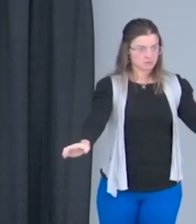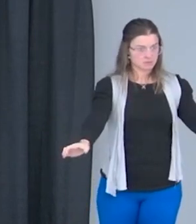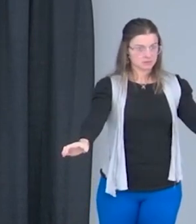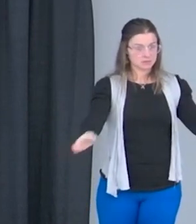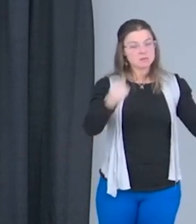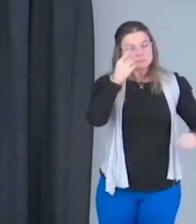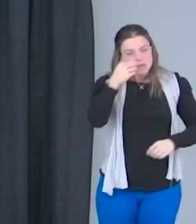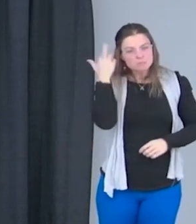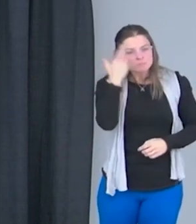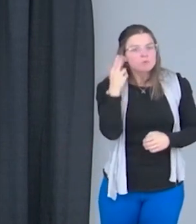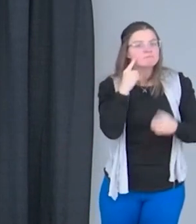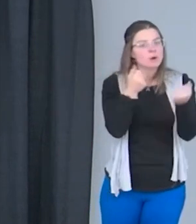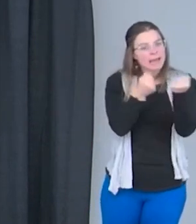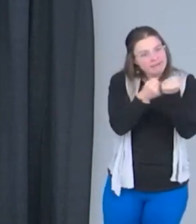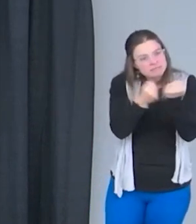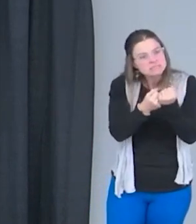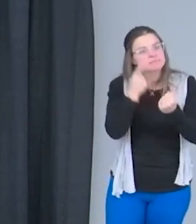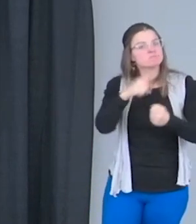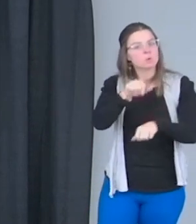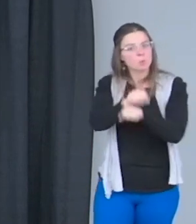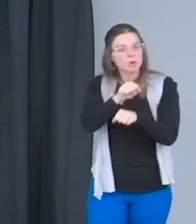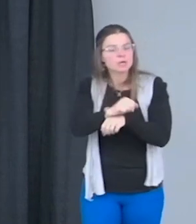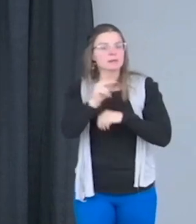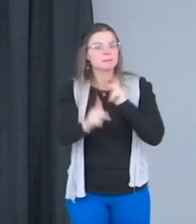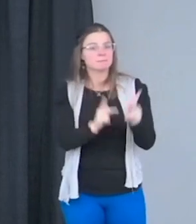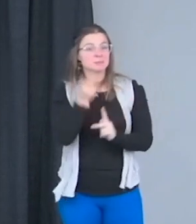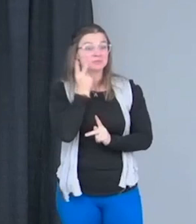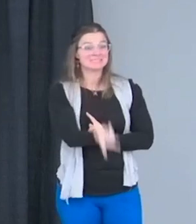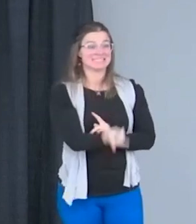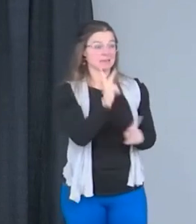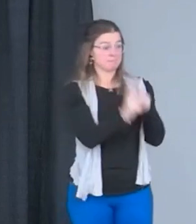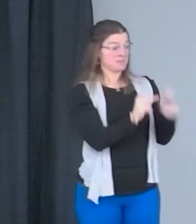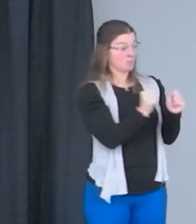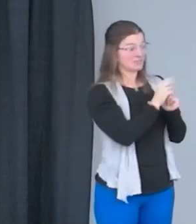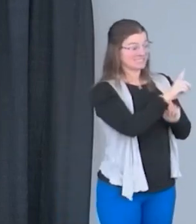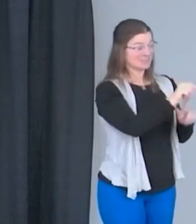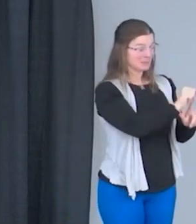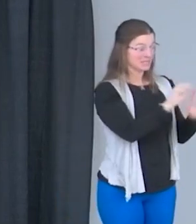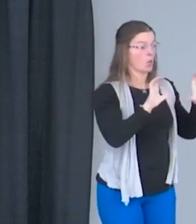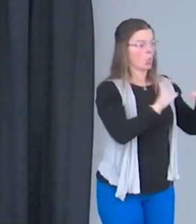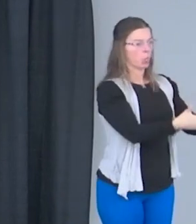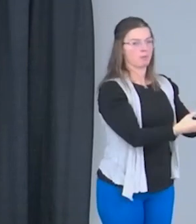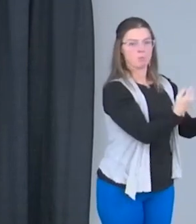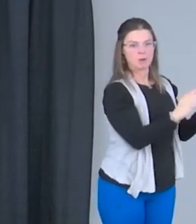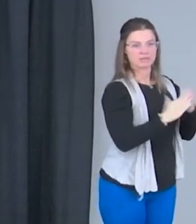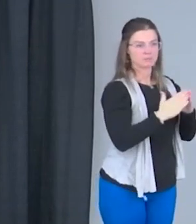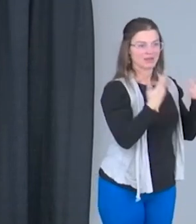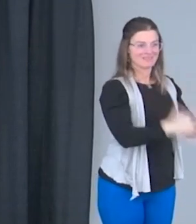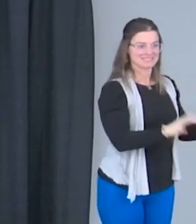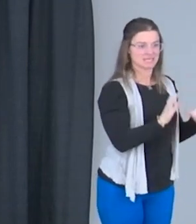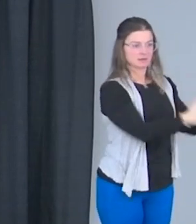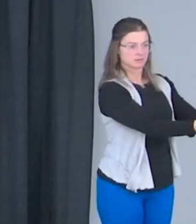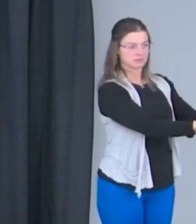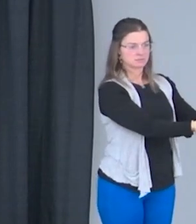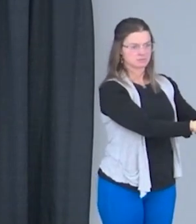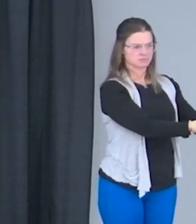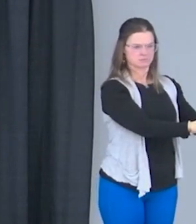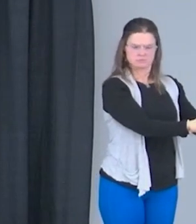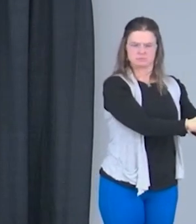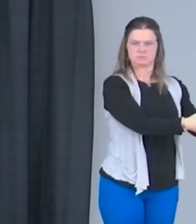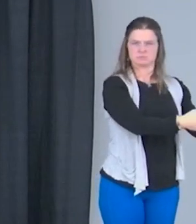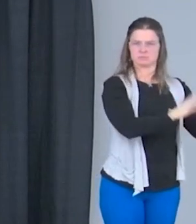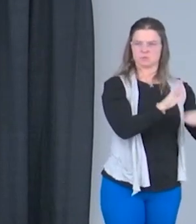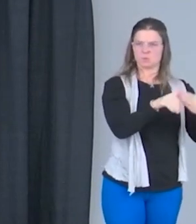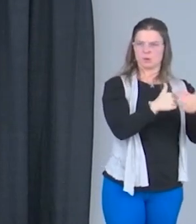work that a lot of people, when they think of people with disabilities, they just put you in one community. And it's like, well, if we all represent something